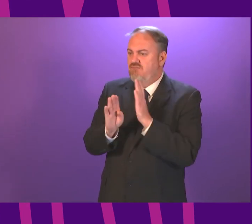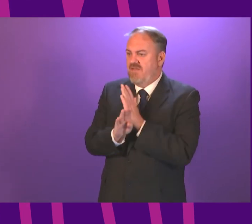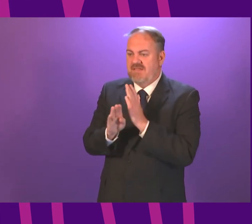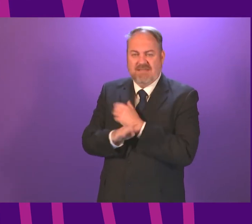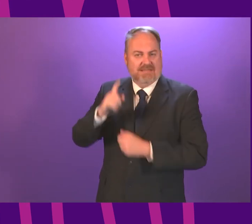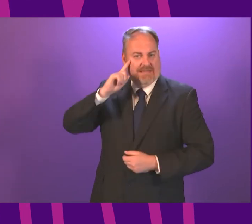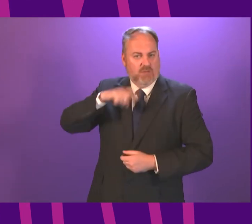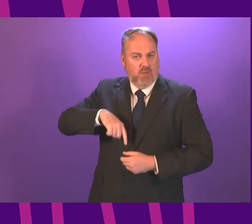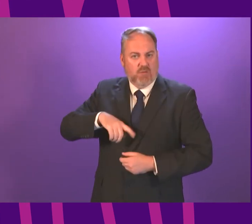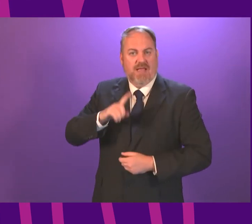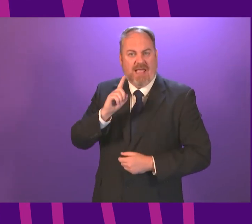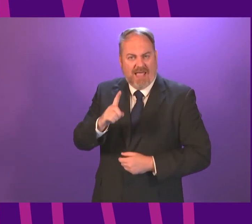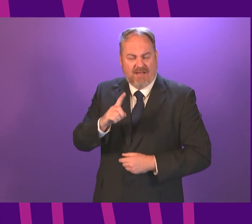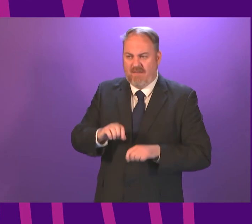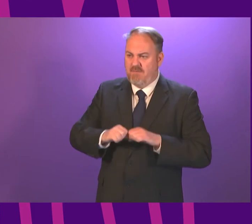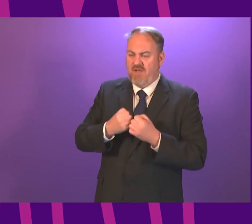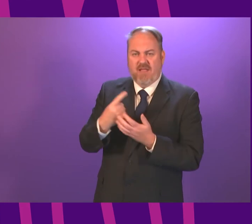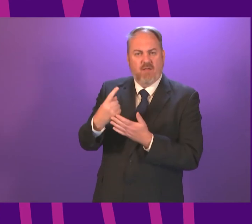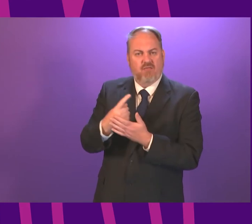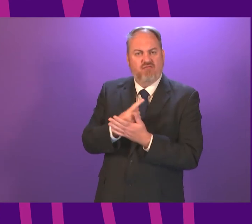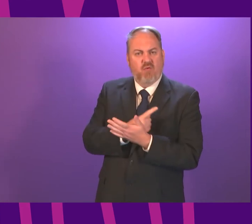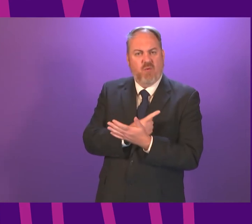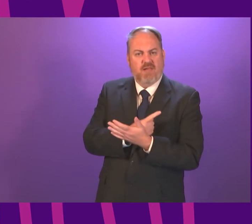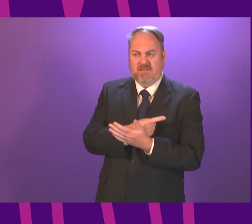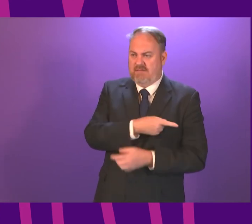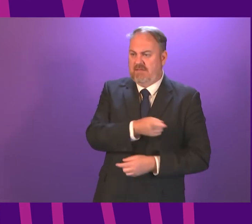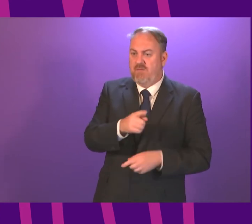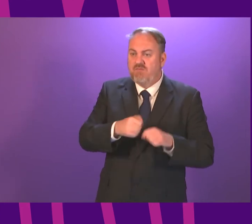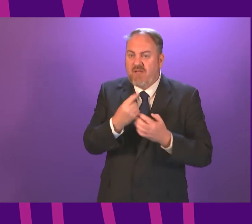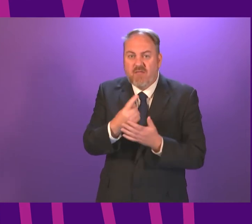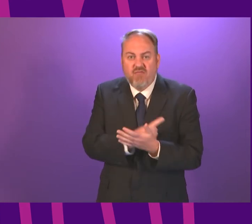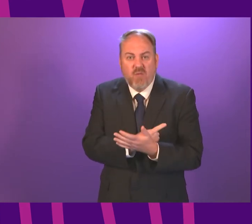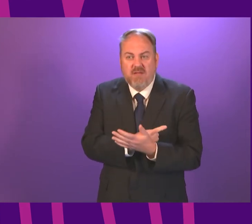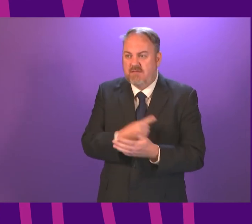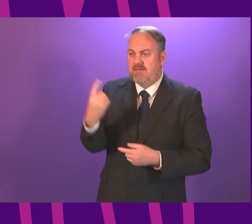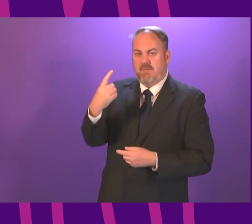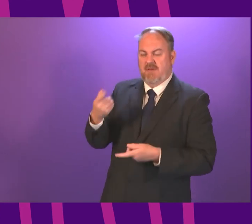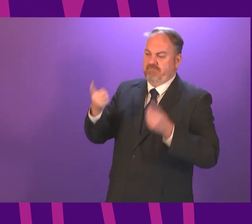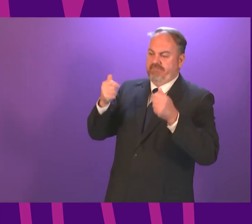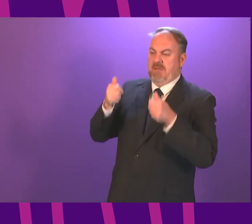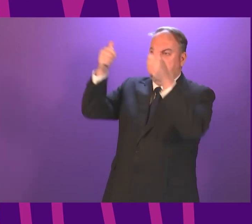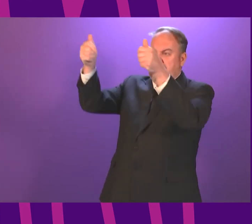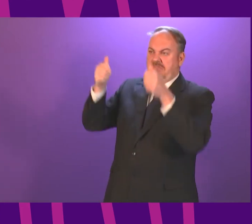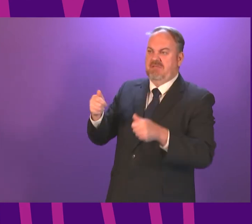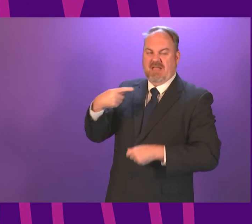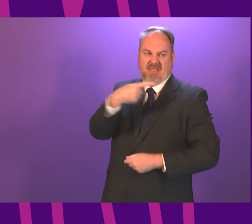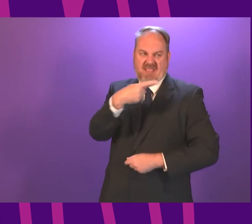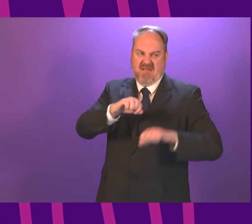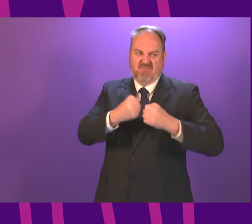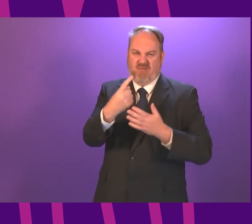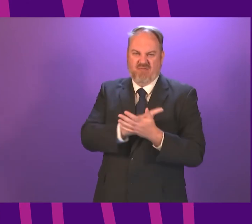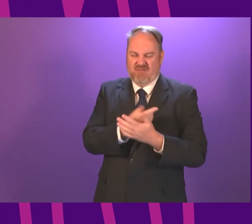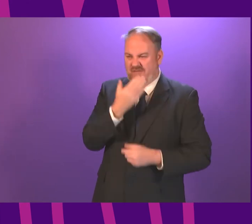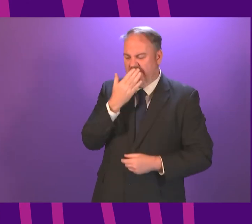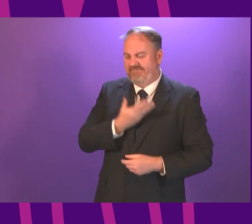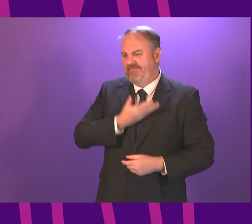and that alleged infractions against the rules are posted publicly, humiliating the mothers. They say that all of this breaches the UN